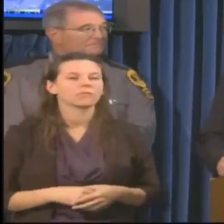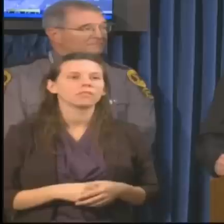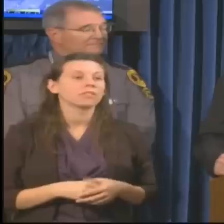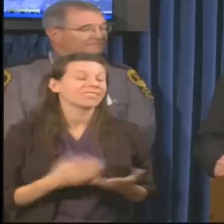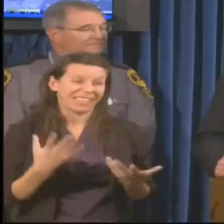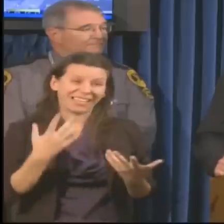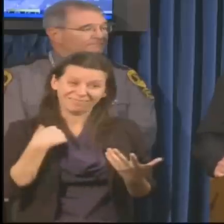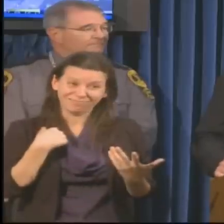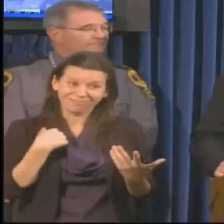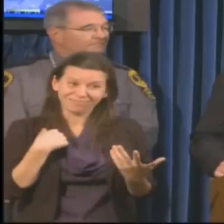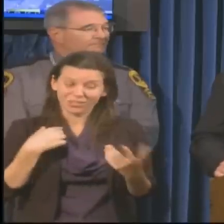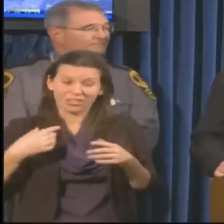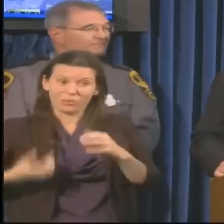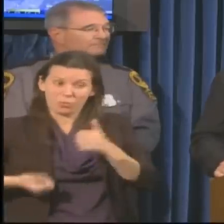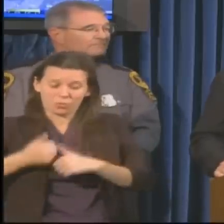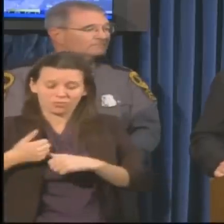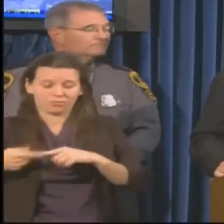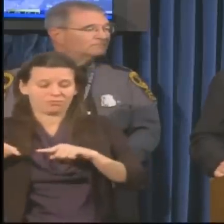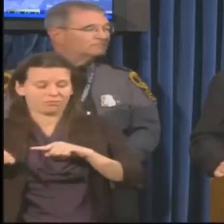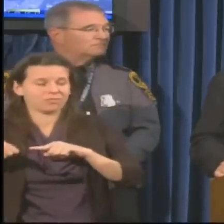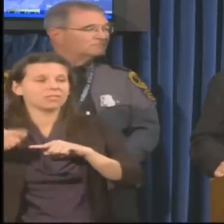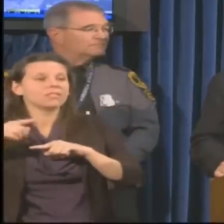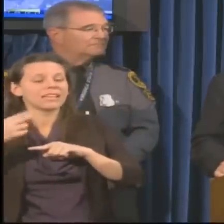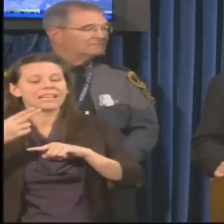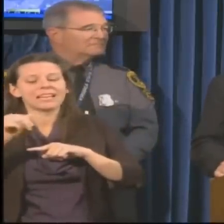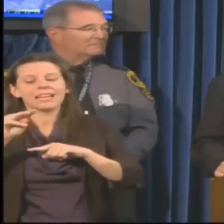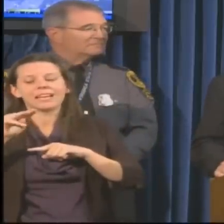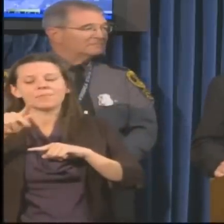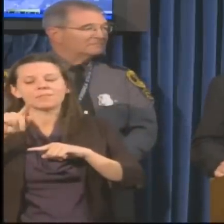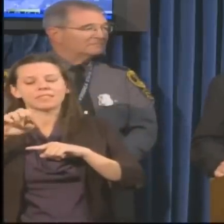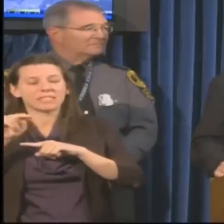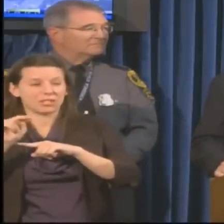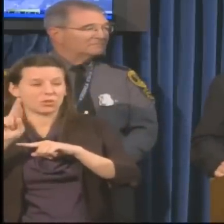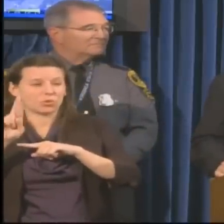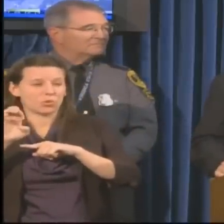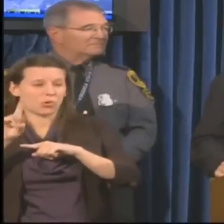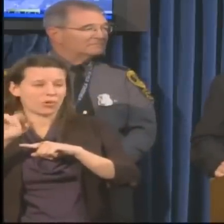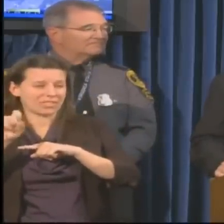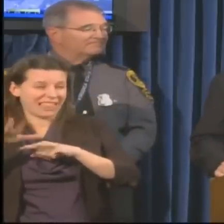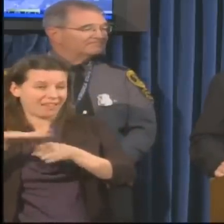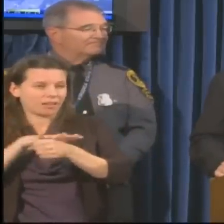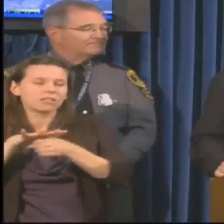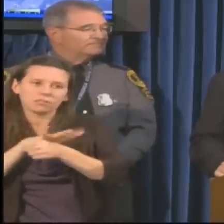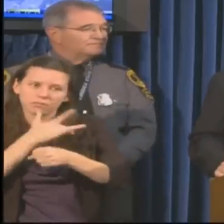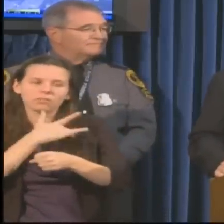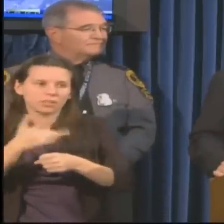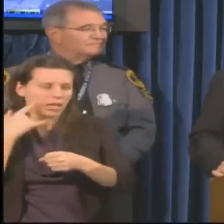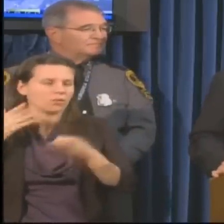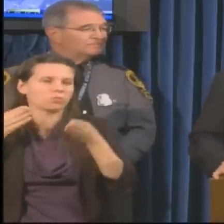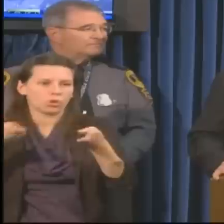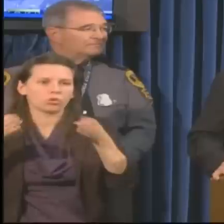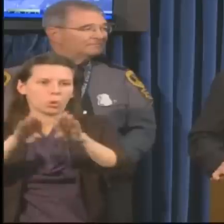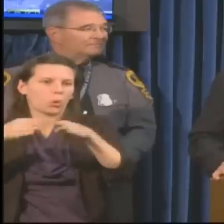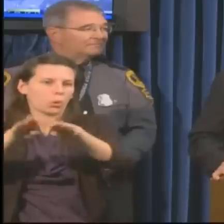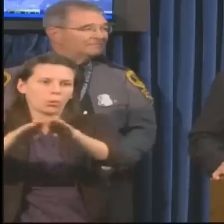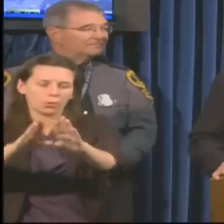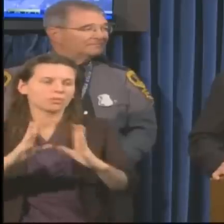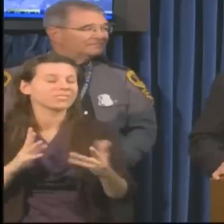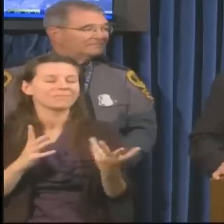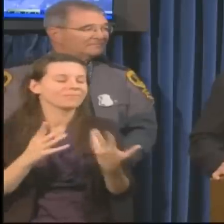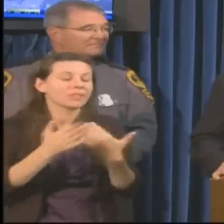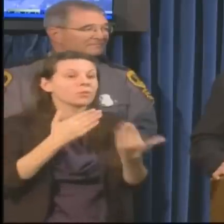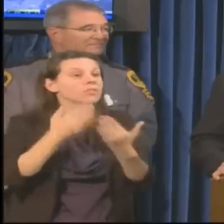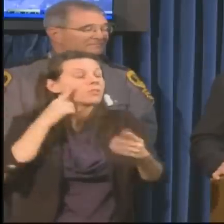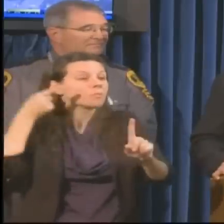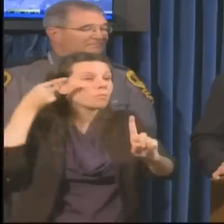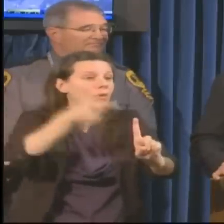closures, especially in the Hampton Roads area, as the winds and the ponding of water pick up. So the final word to our residents